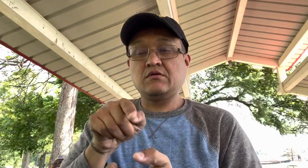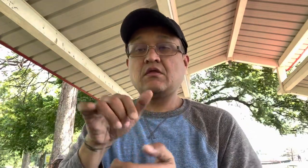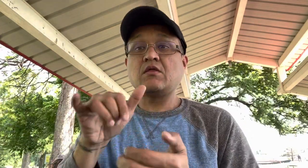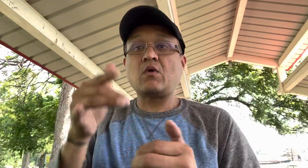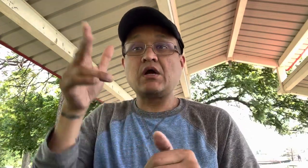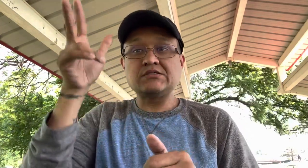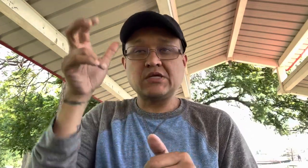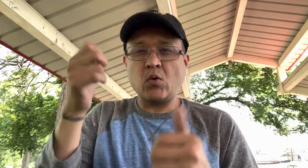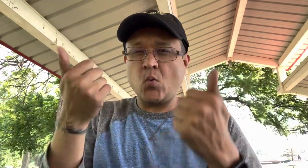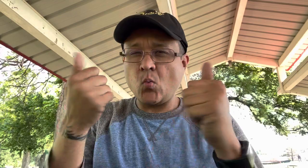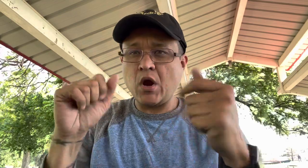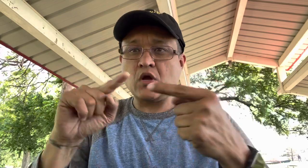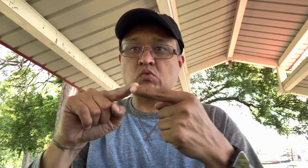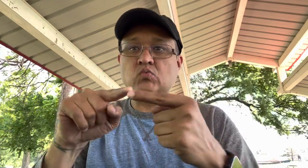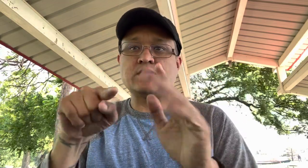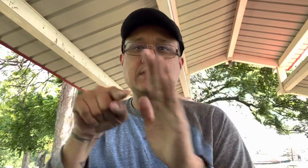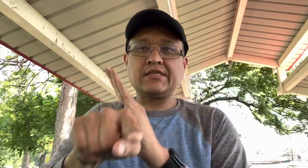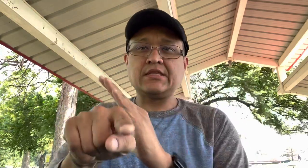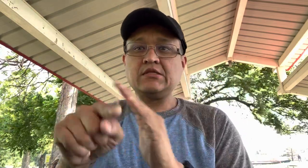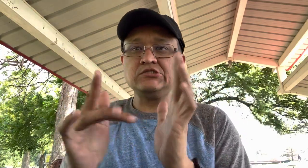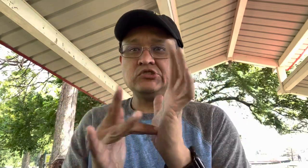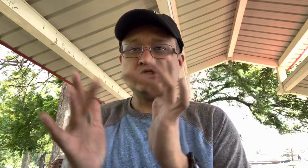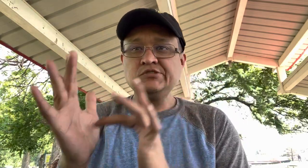that's why the devil can't stand he's got that bruised heel